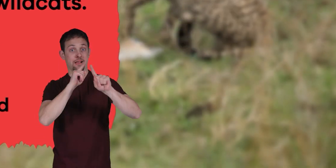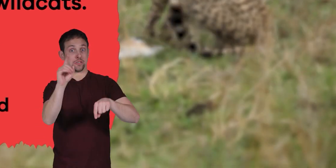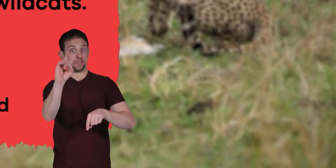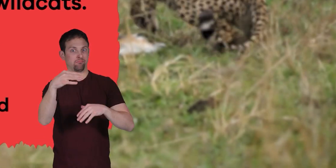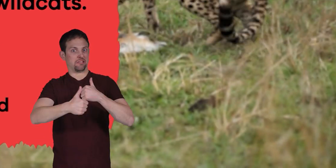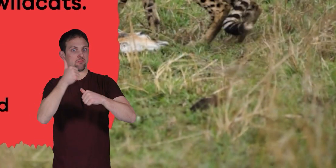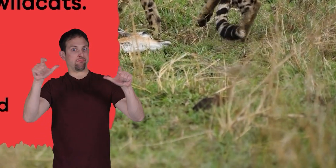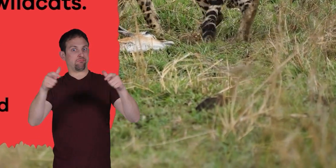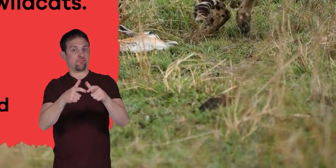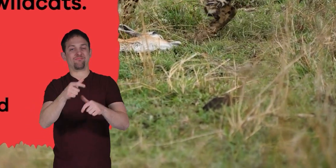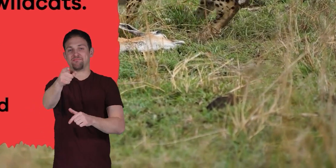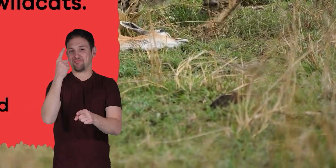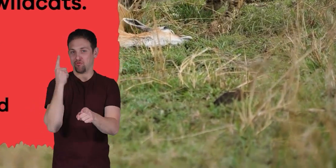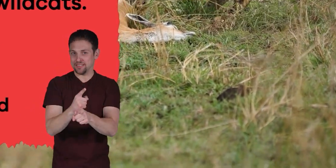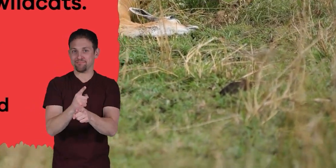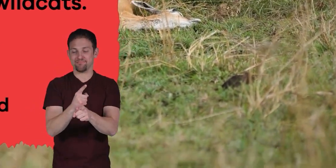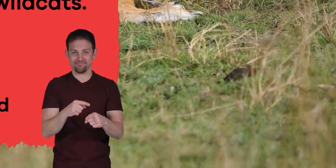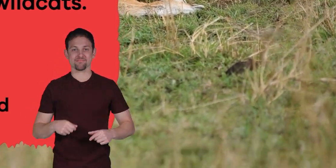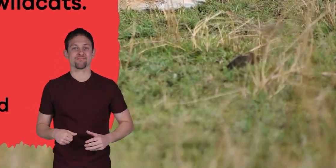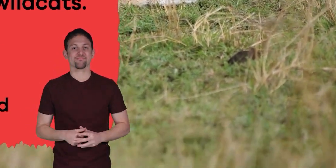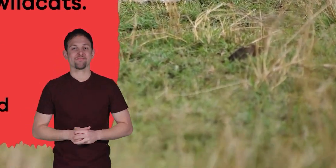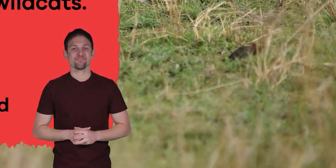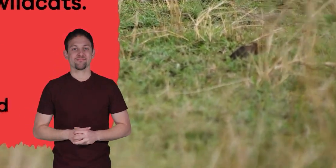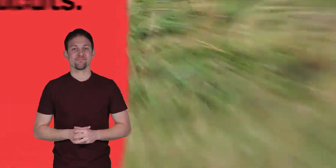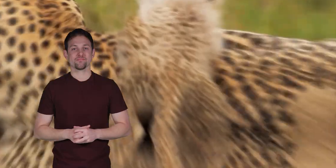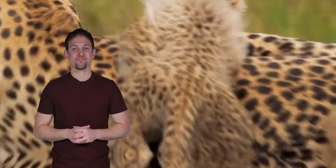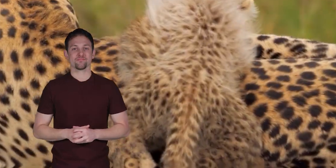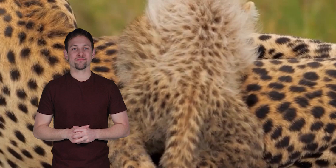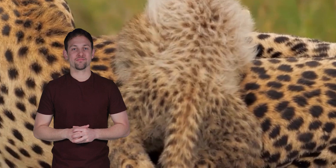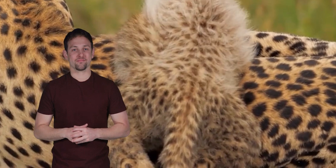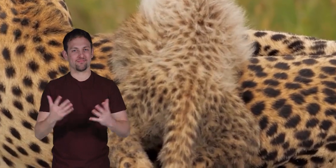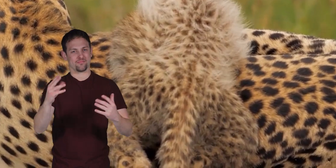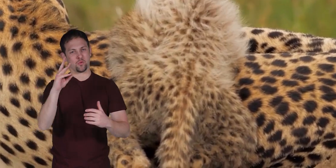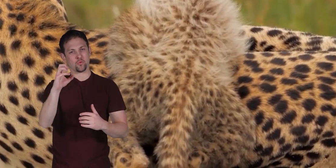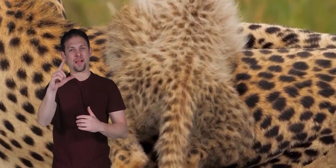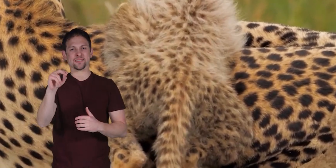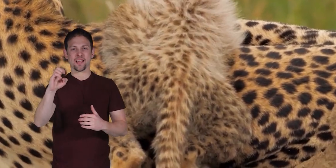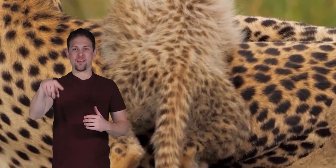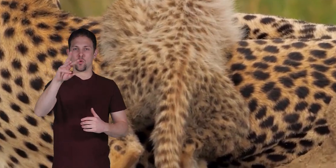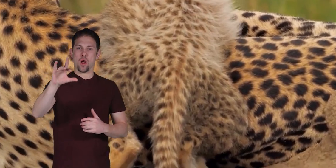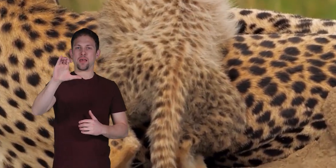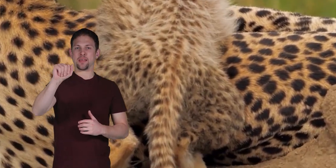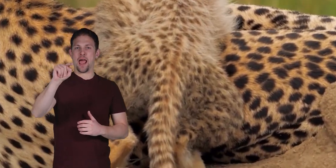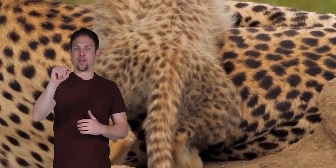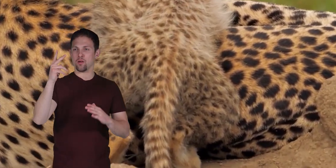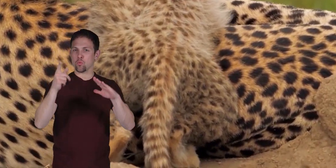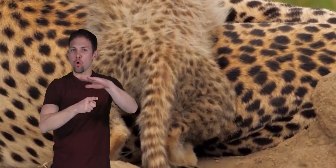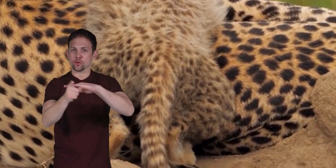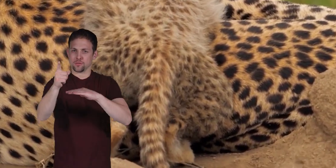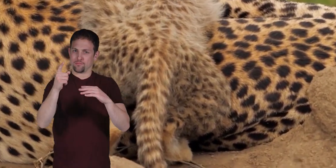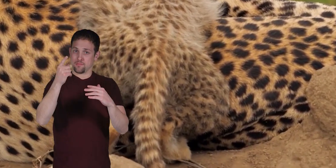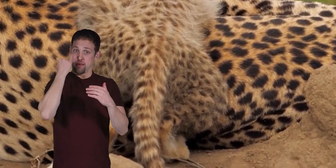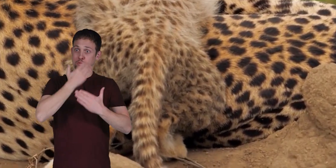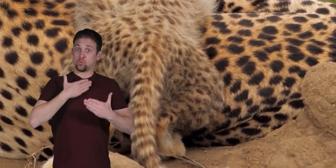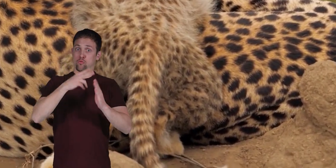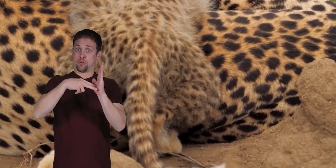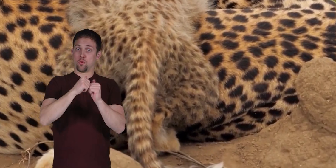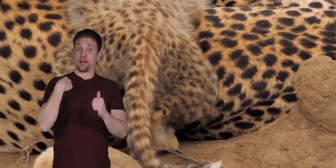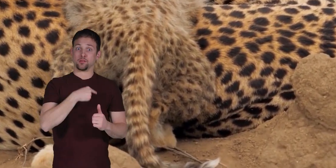D. Endangered, you're correct. Well done, Wildcat Wonders. If you enjoyed reading along with us today,